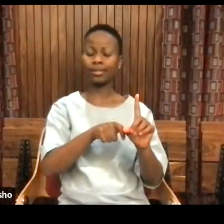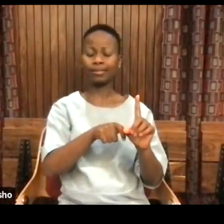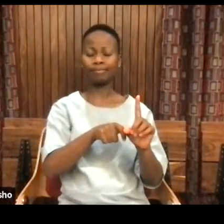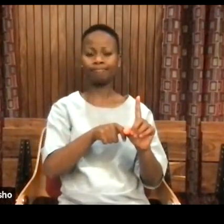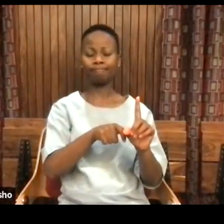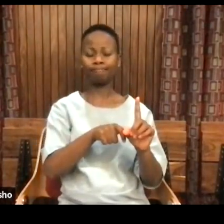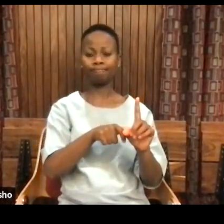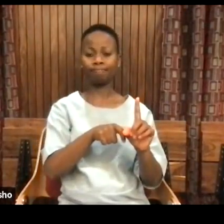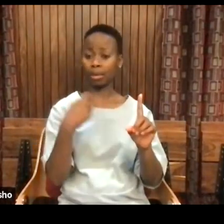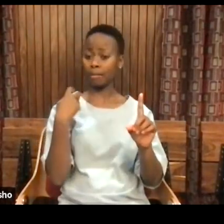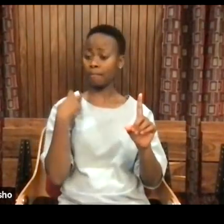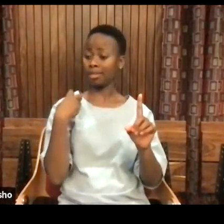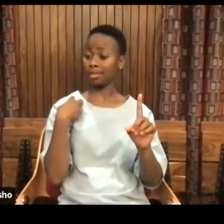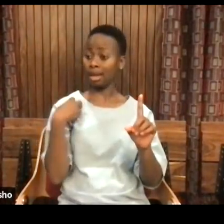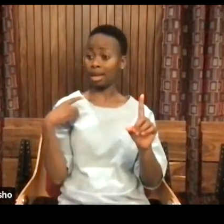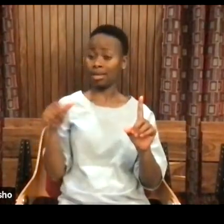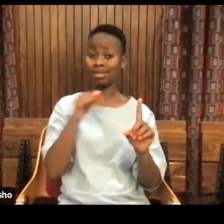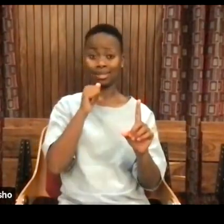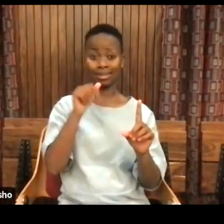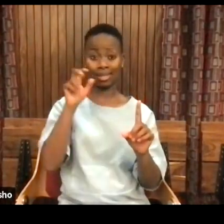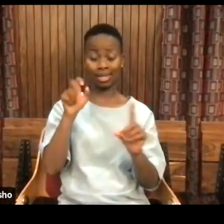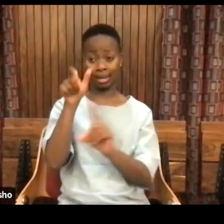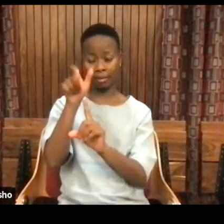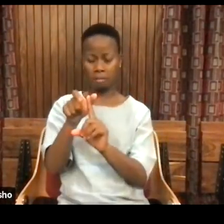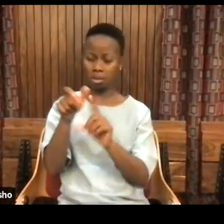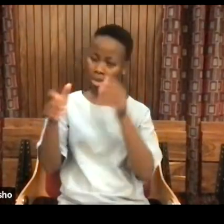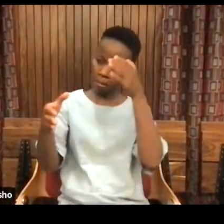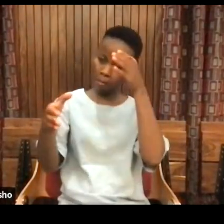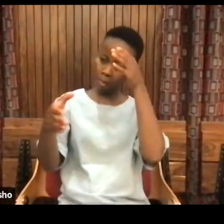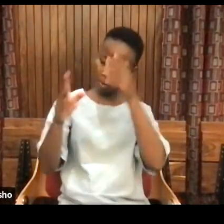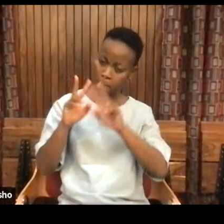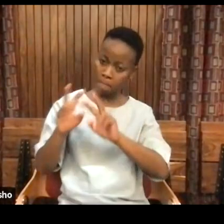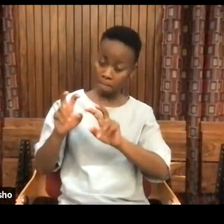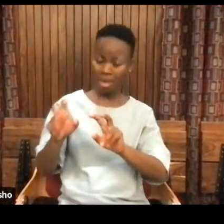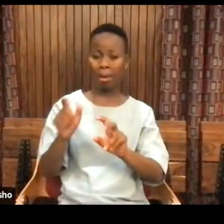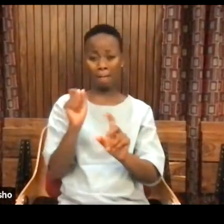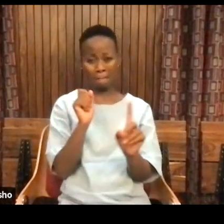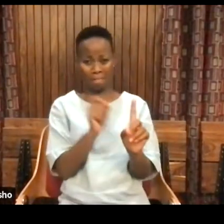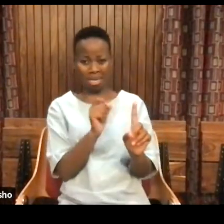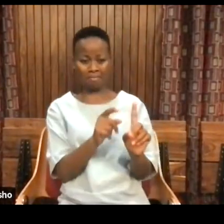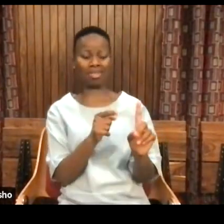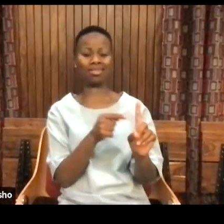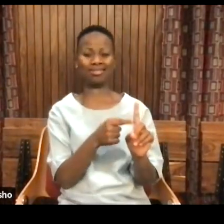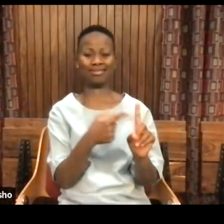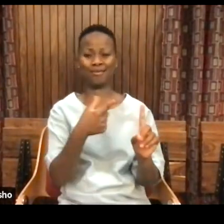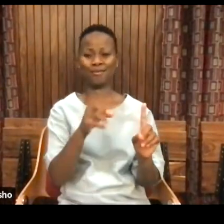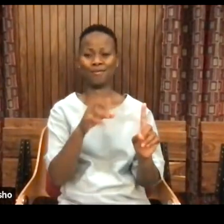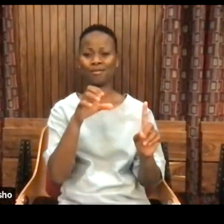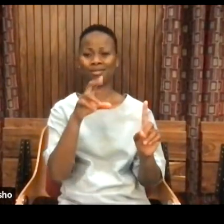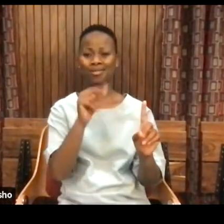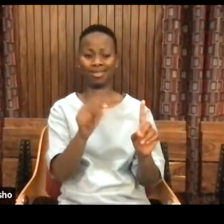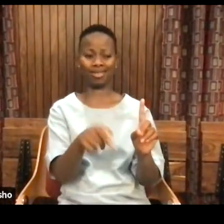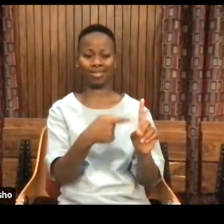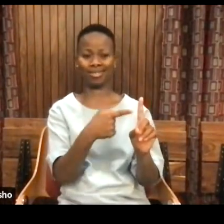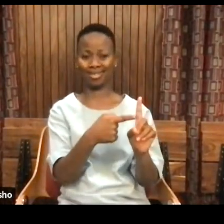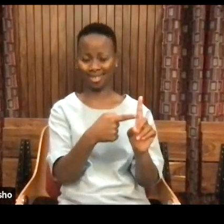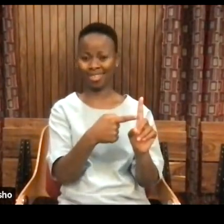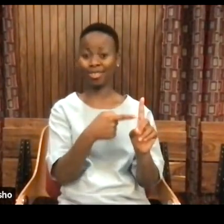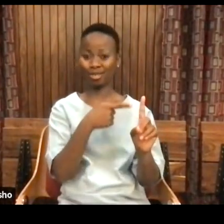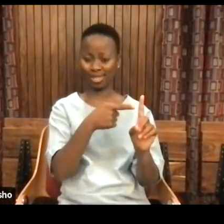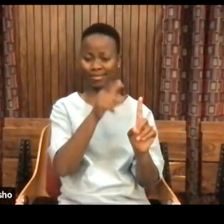the Minister was asking for. The vita activa and vita